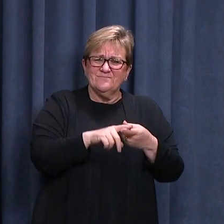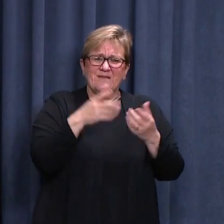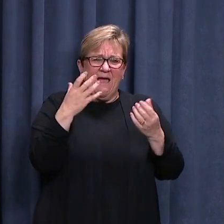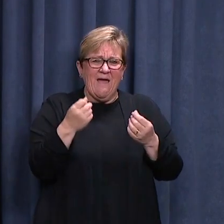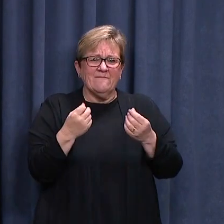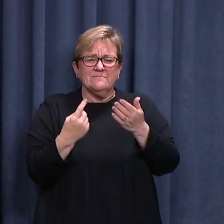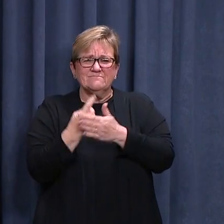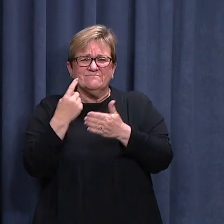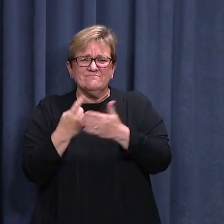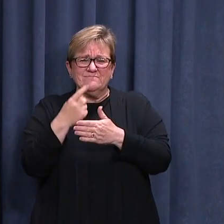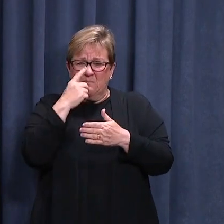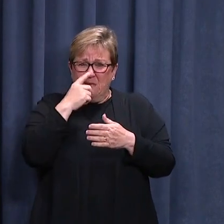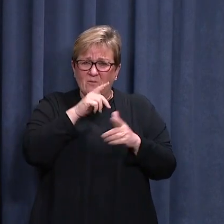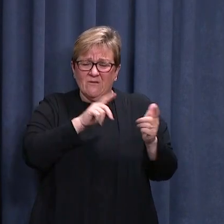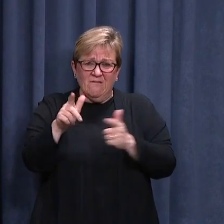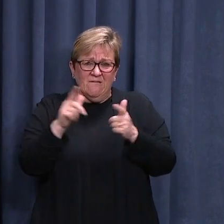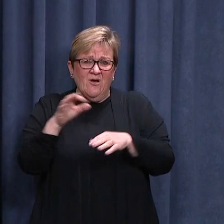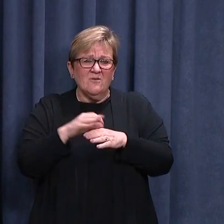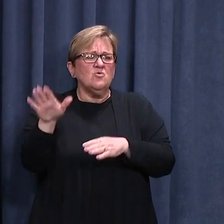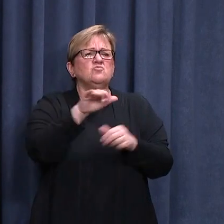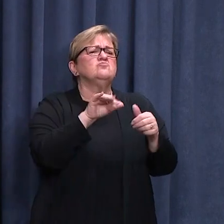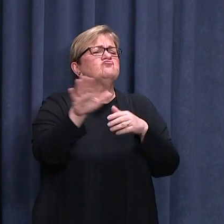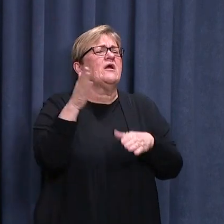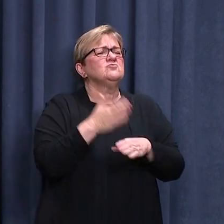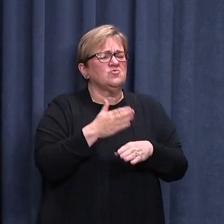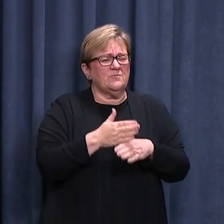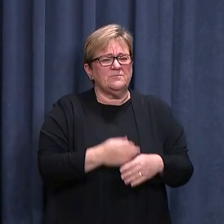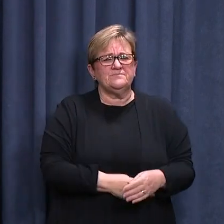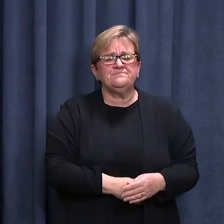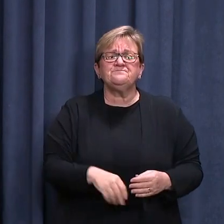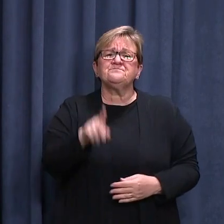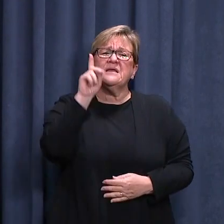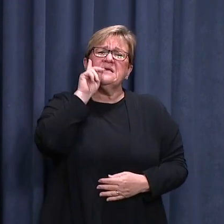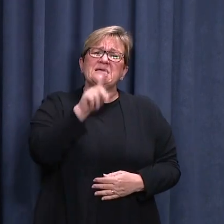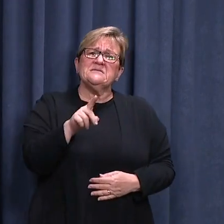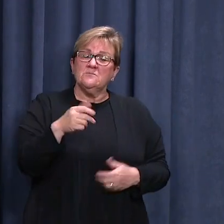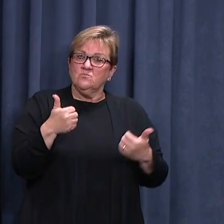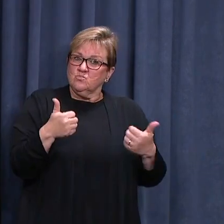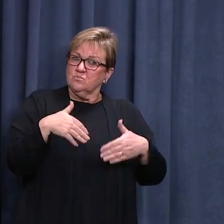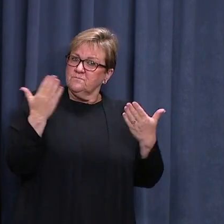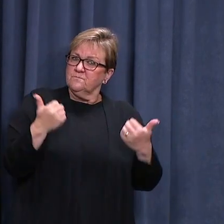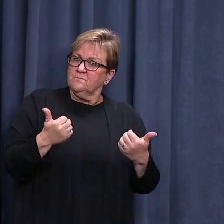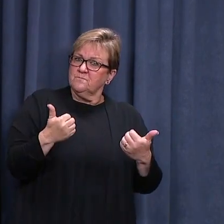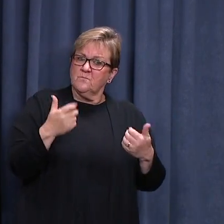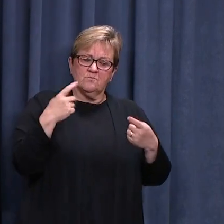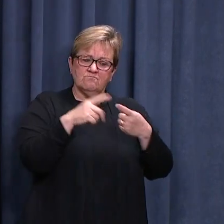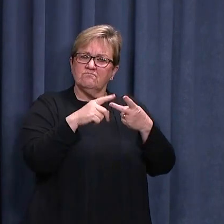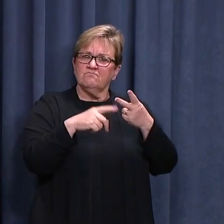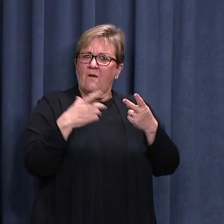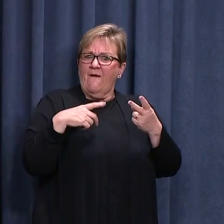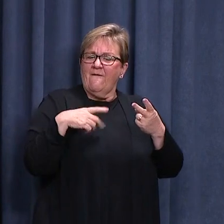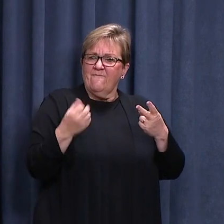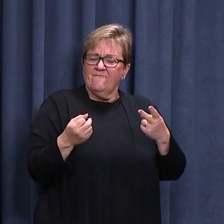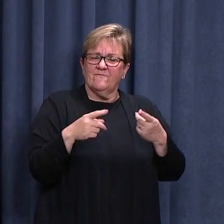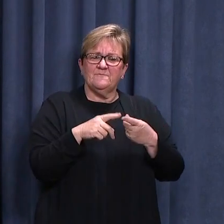deal with unprecedented demand. You're all doing a great job. Yesterday was a very encouraging day on quite a few different